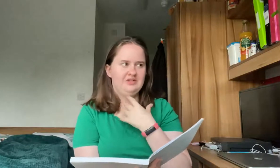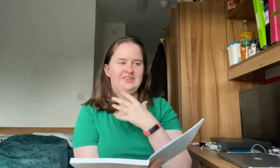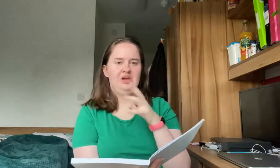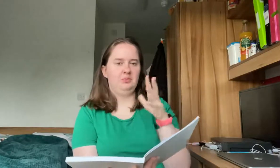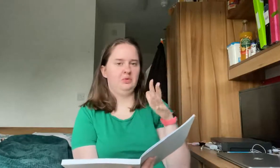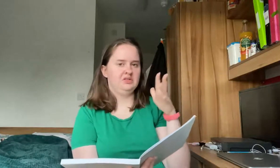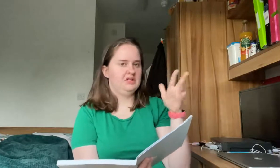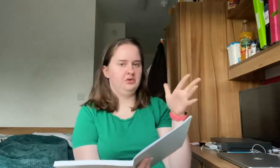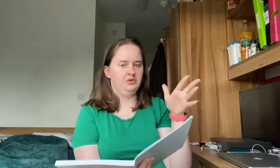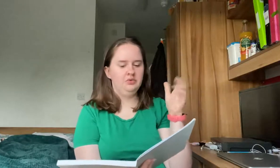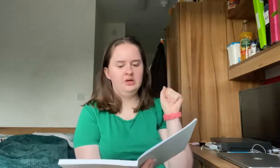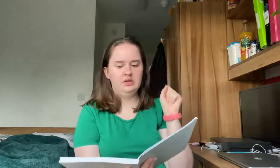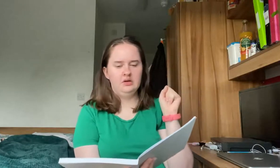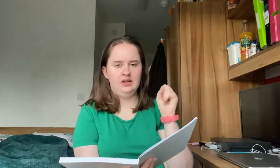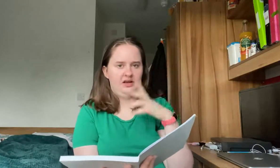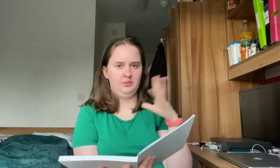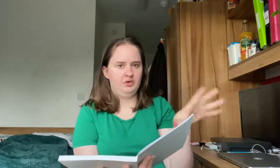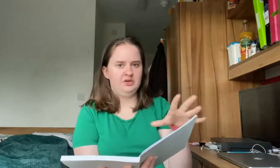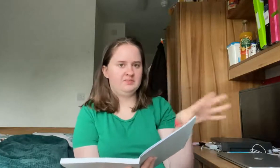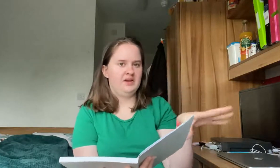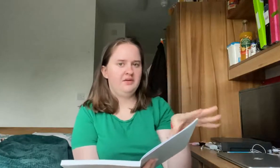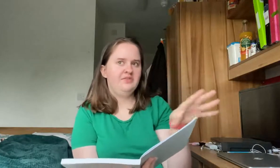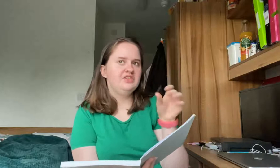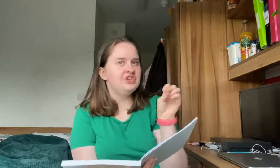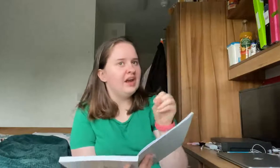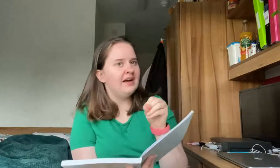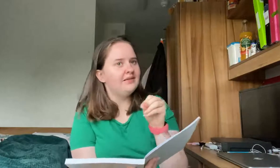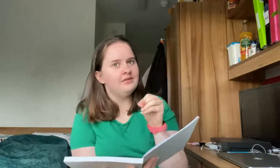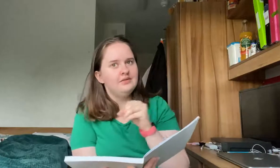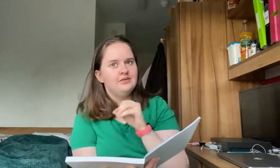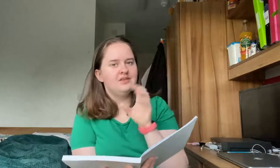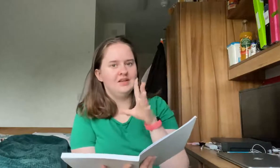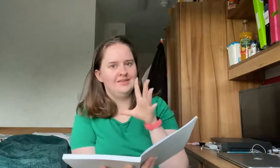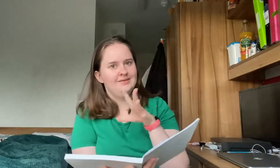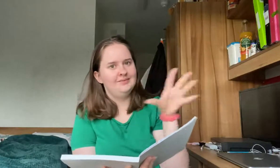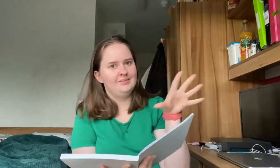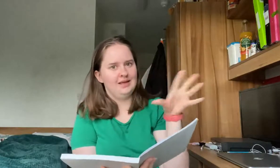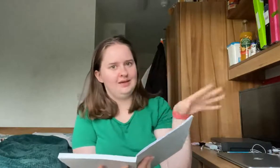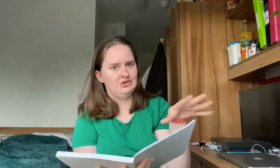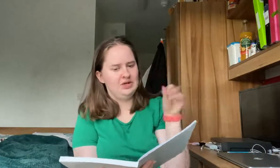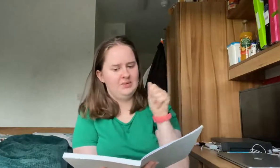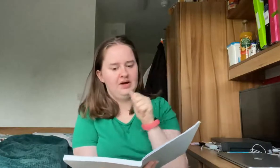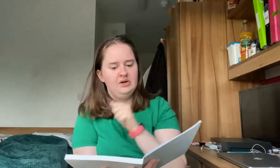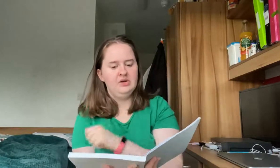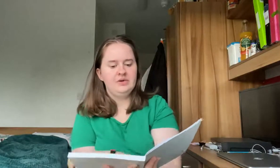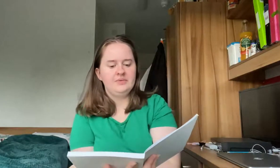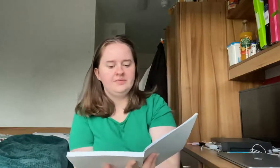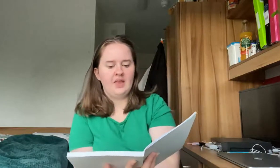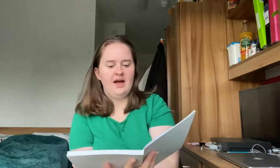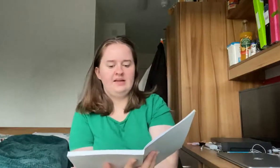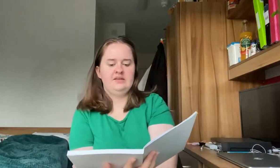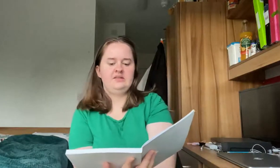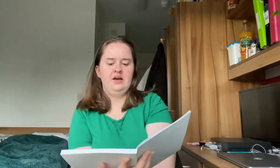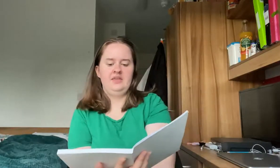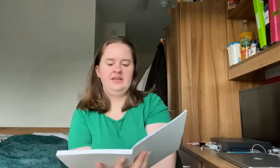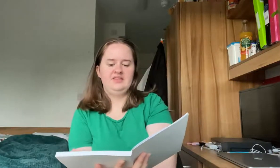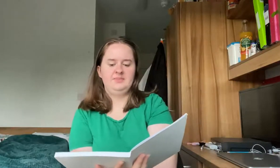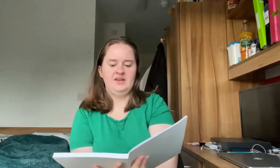you want it all like you want as many offers as you can to make things cheaper and I then spent